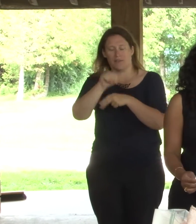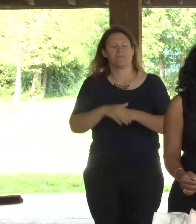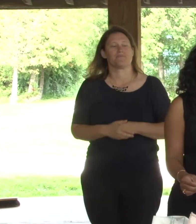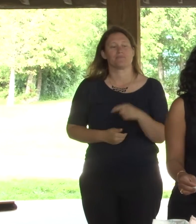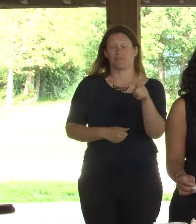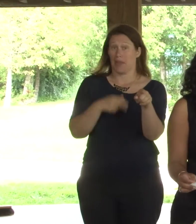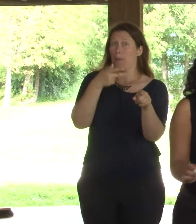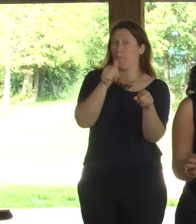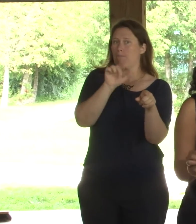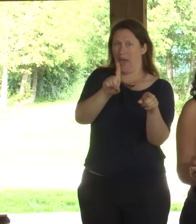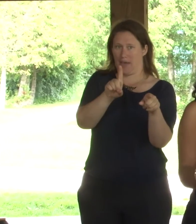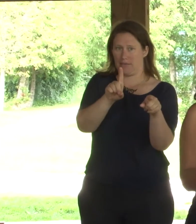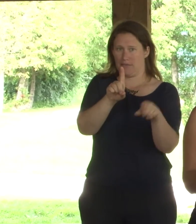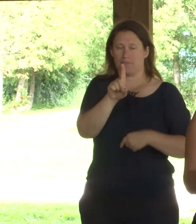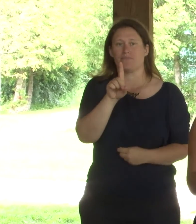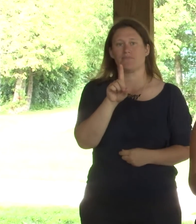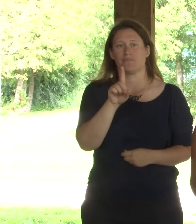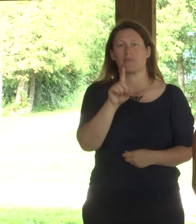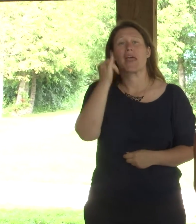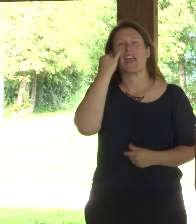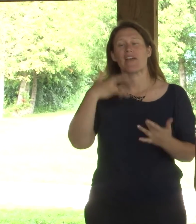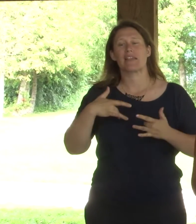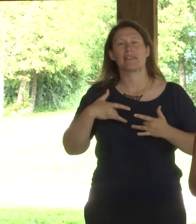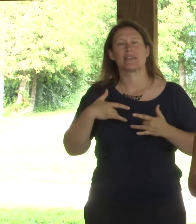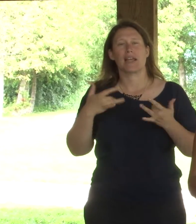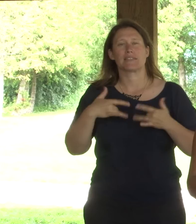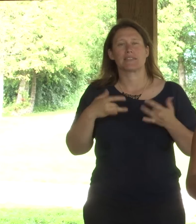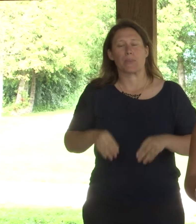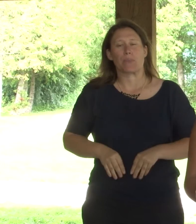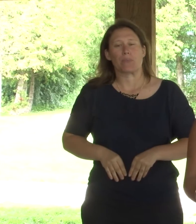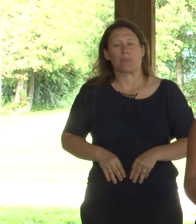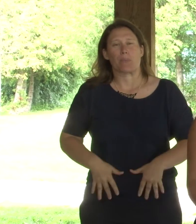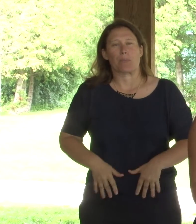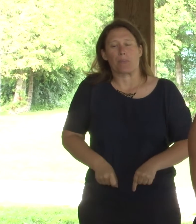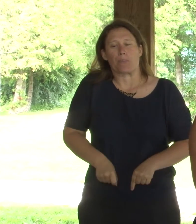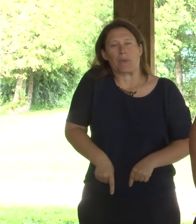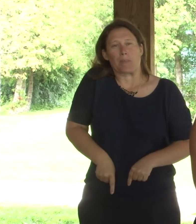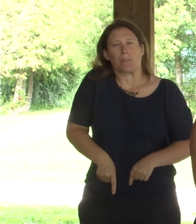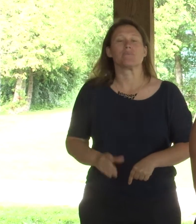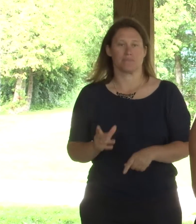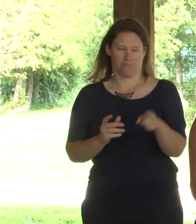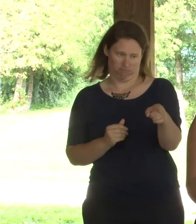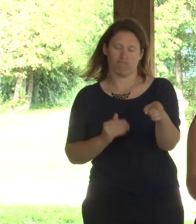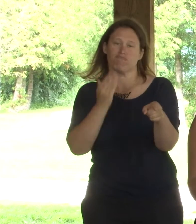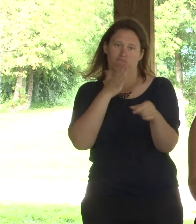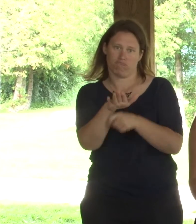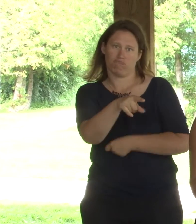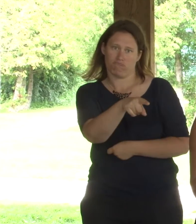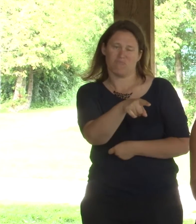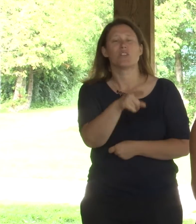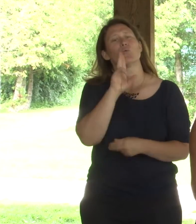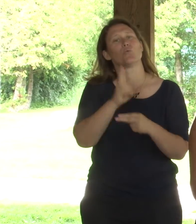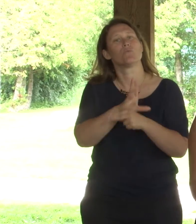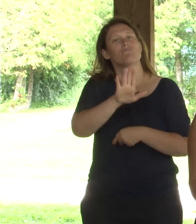used for people who have light to moderate incontinence. And the, this pad is just worn with the regular